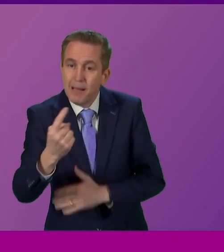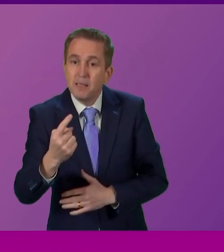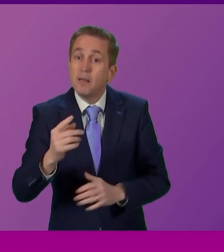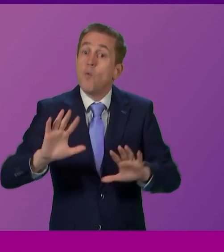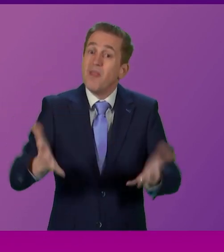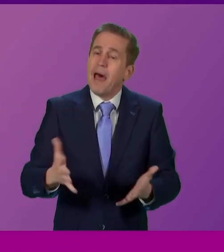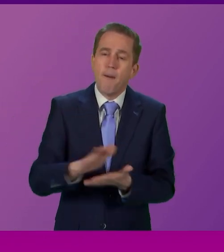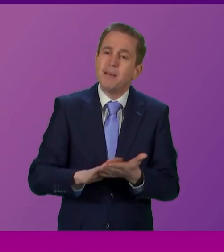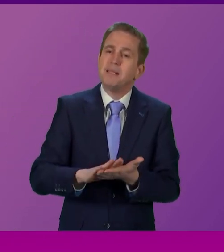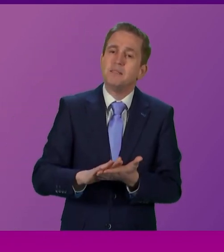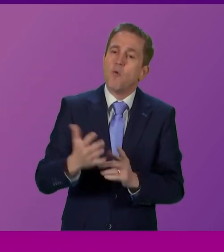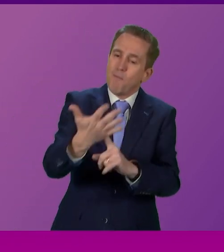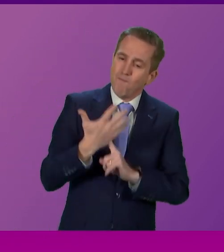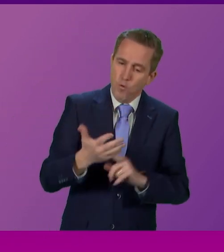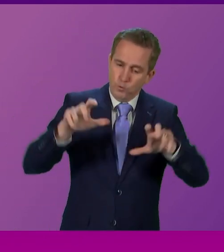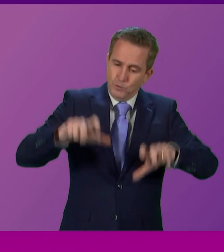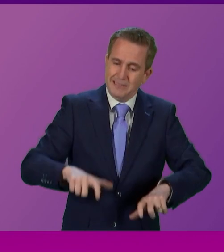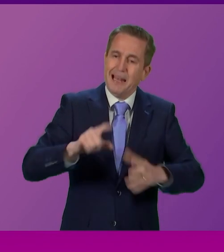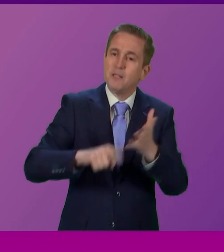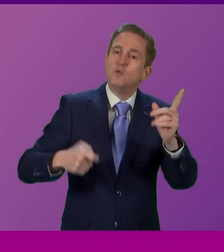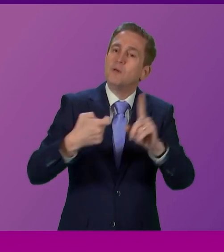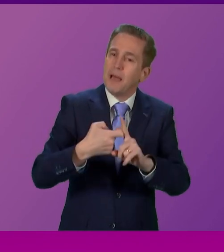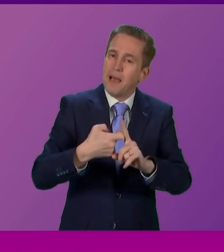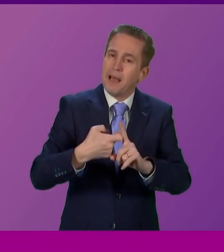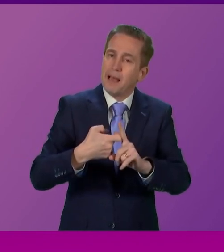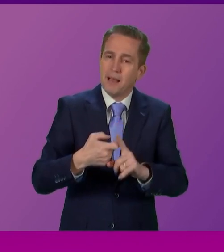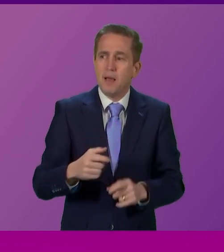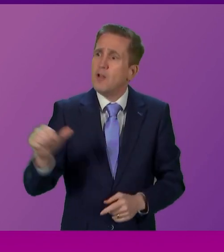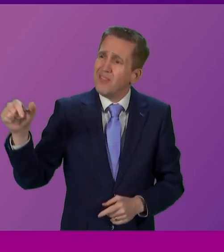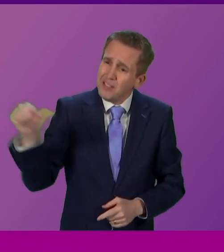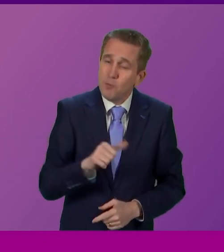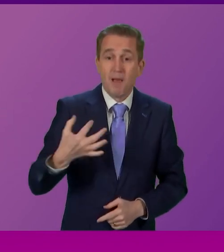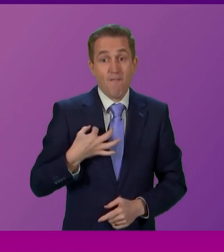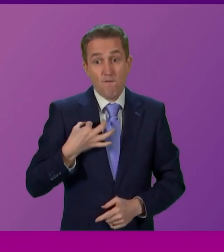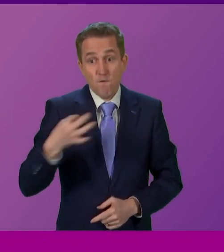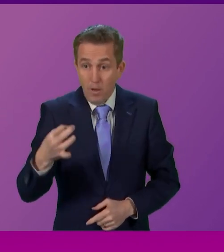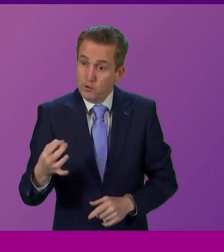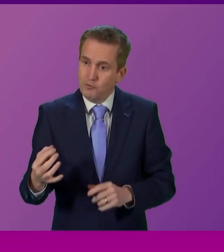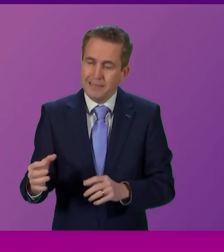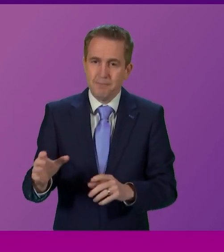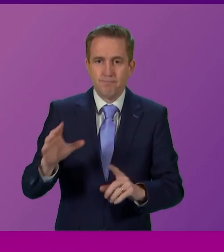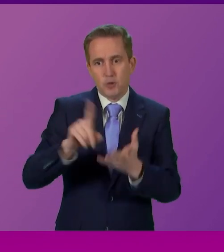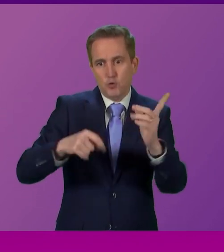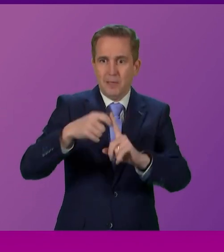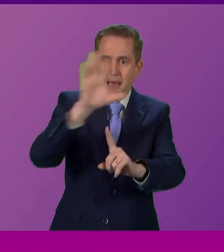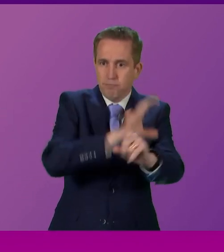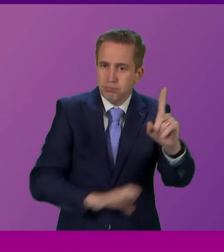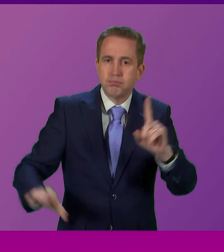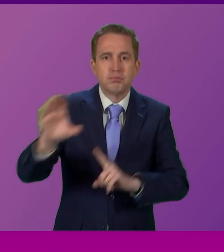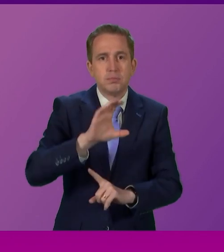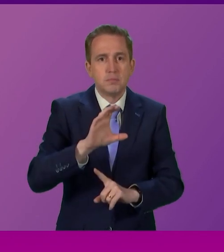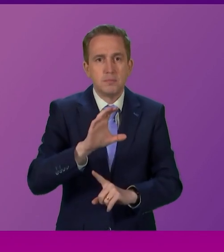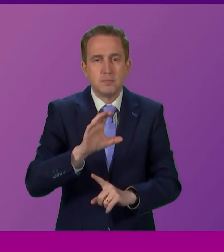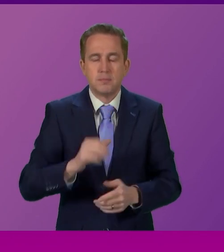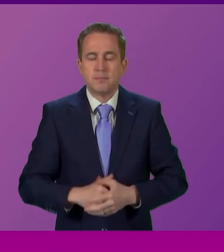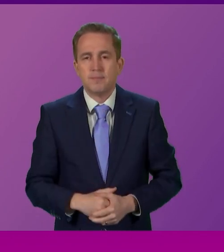Refusing to allow a vote on something you disagree with is not the behaviour of an equal partner, nor indeed the behaviour of an institution that has any faith in its